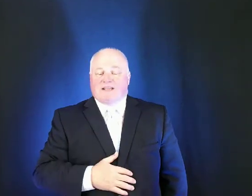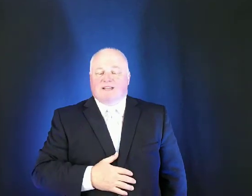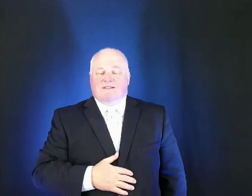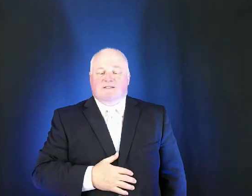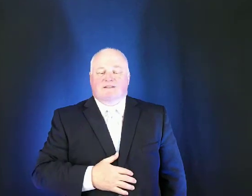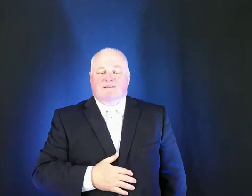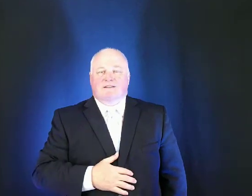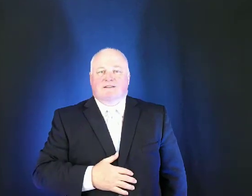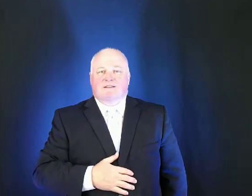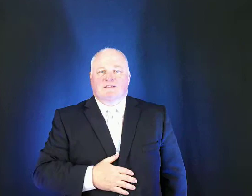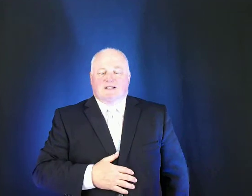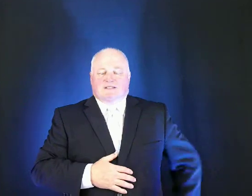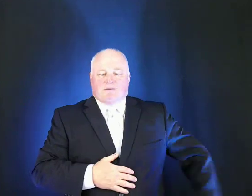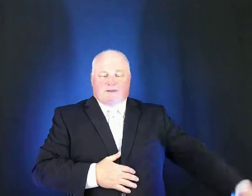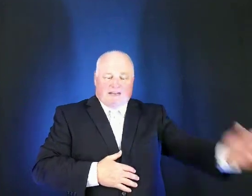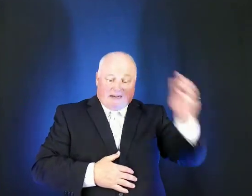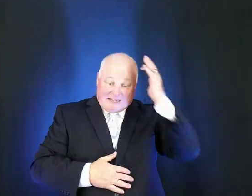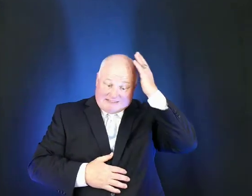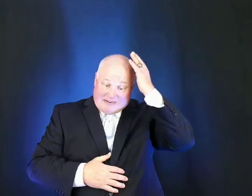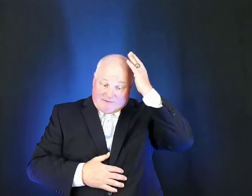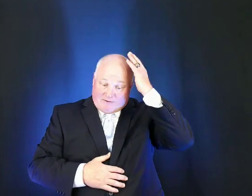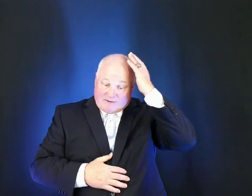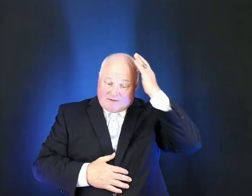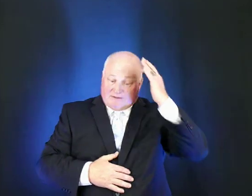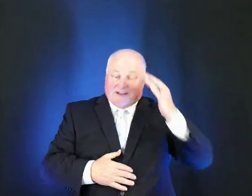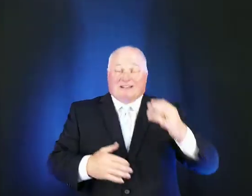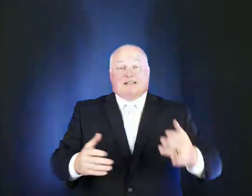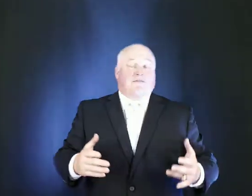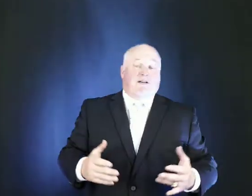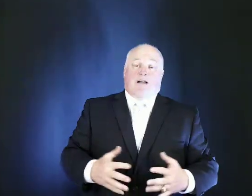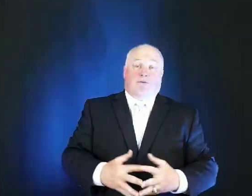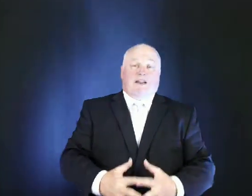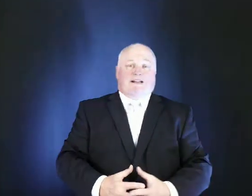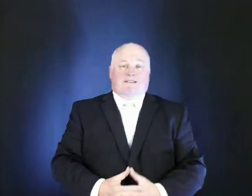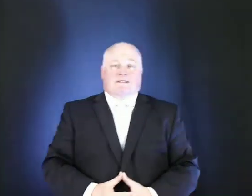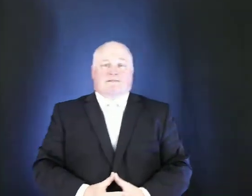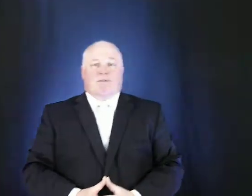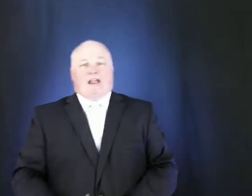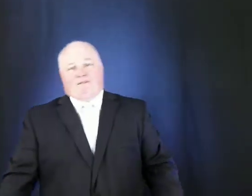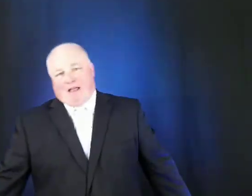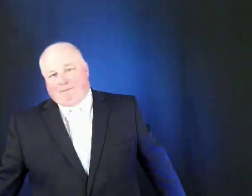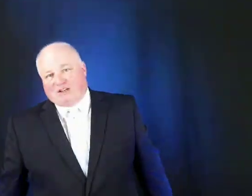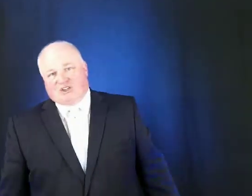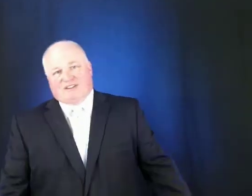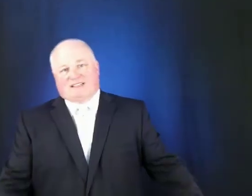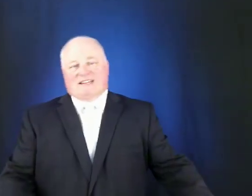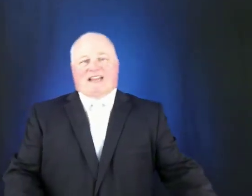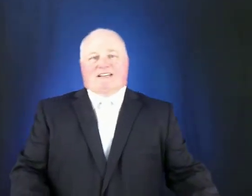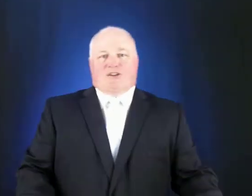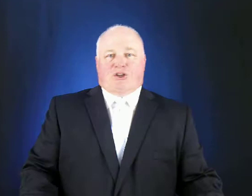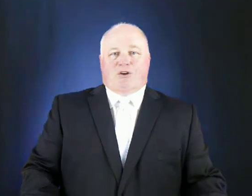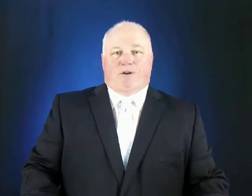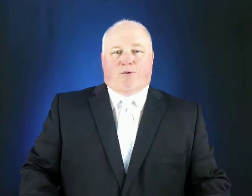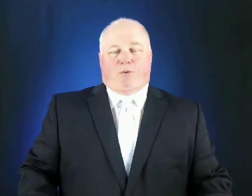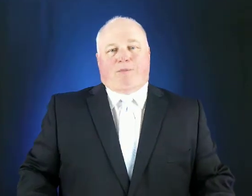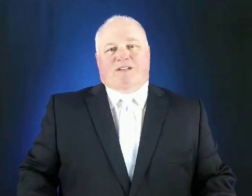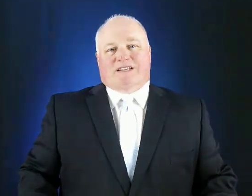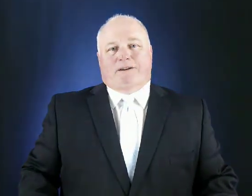is some deadlines have identifiable dates if i mentioned this date to you it will probably seem